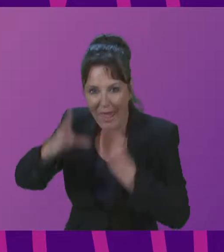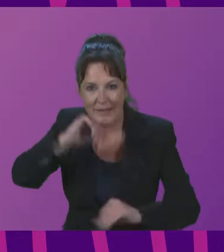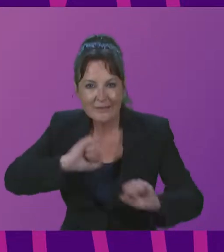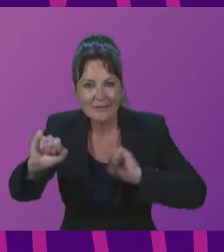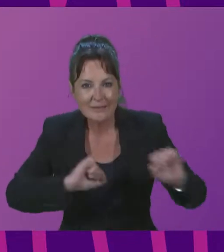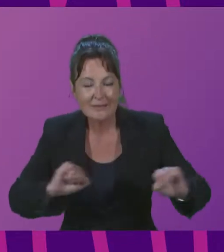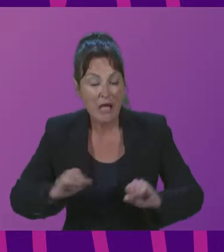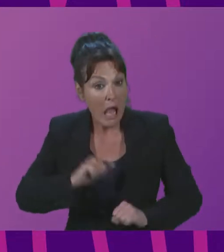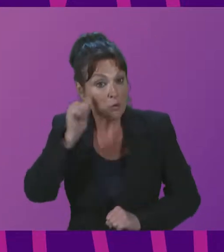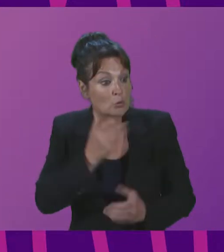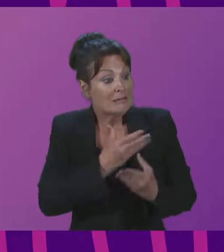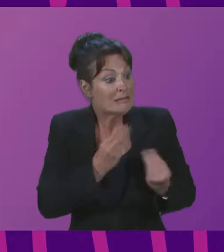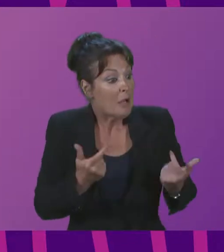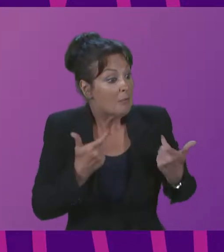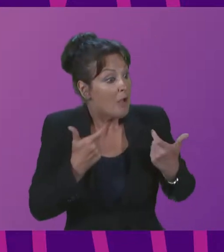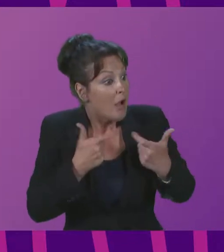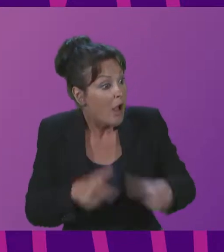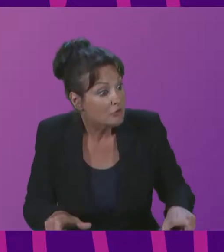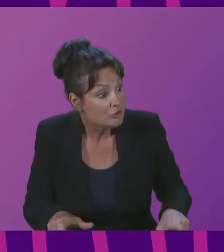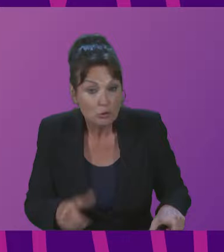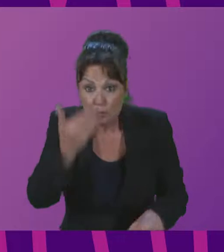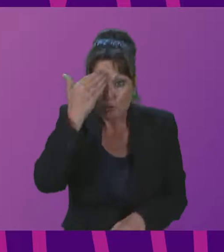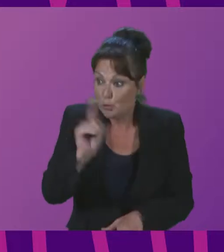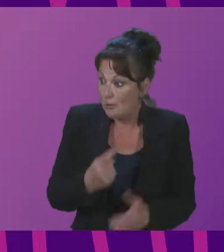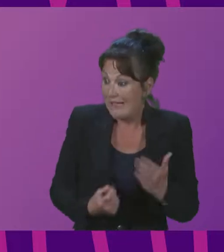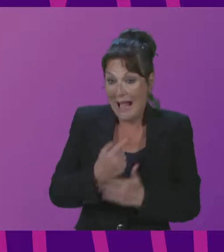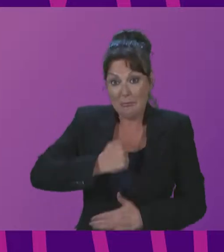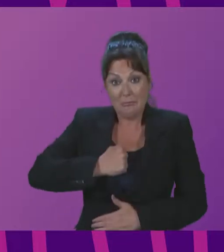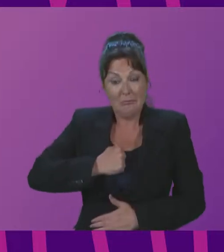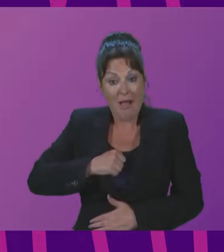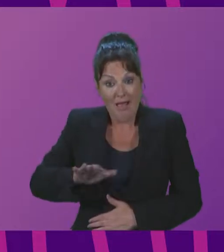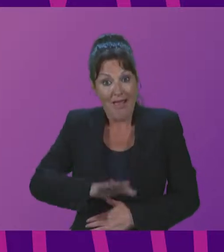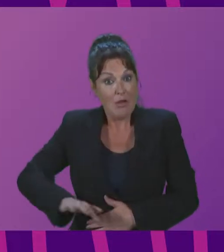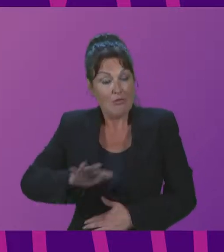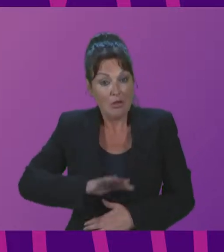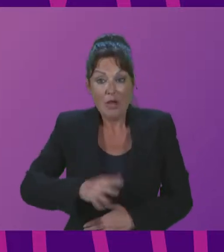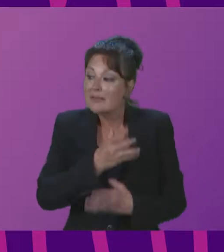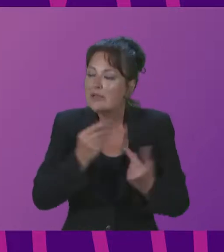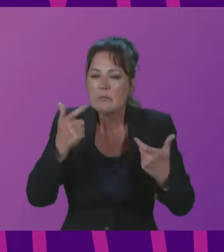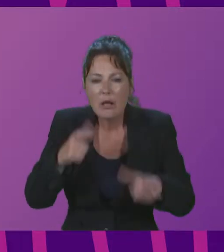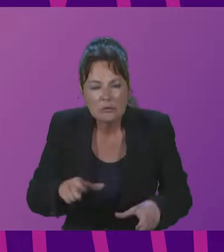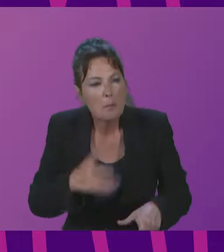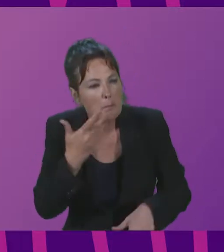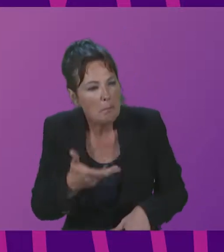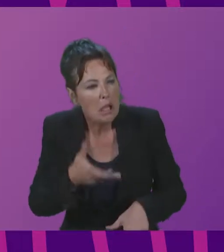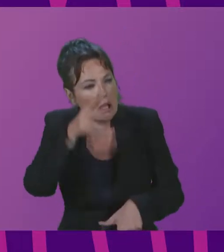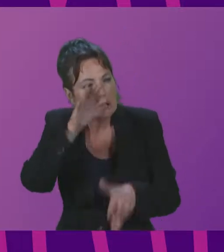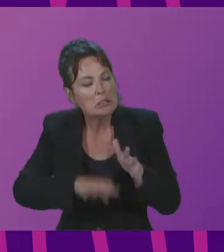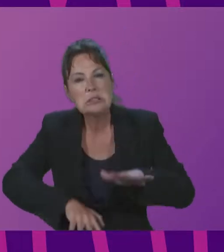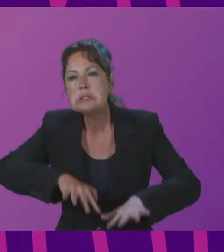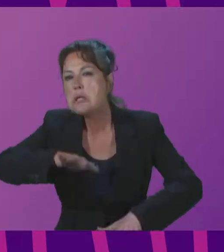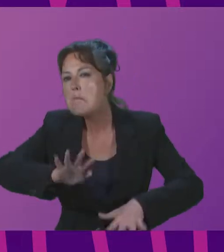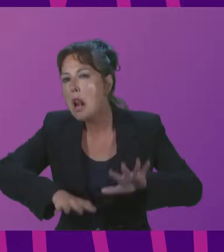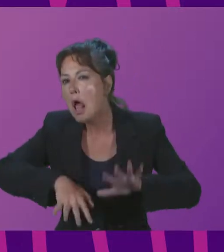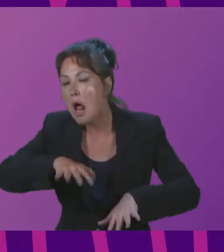know in detail what South Sudan is going on. Some countries have good experience that can